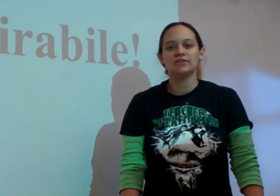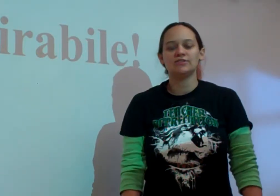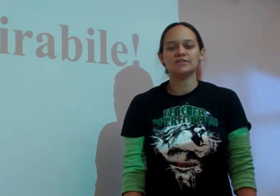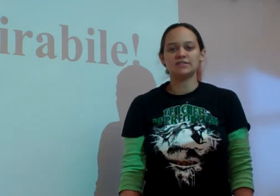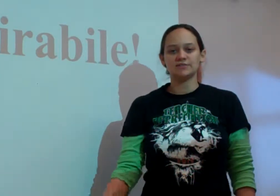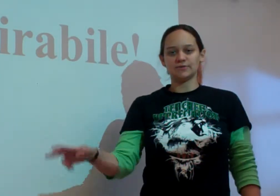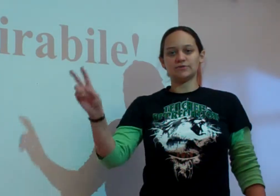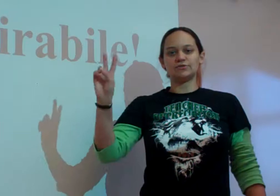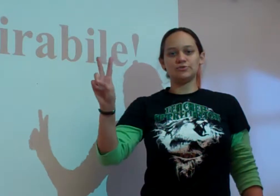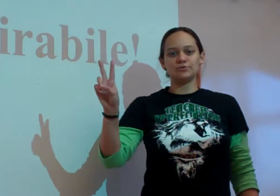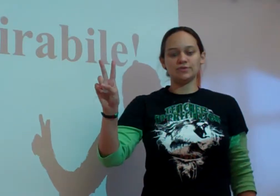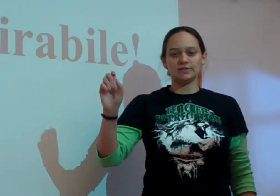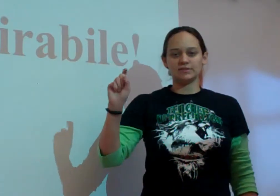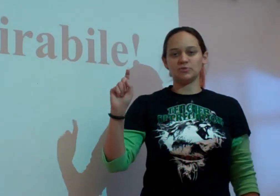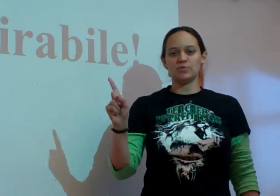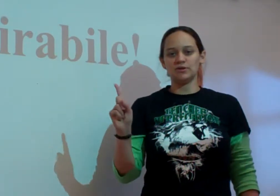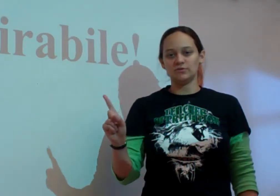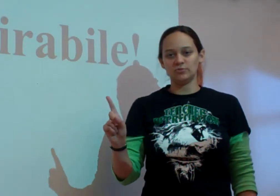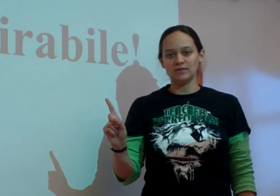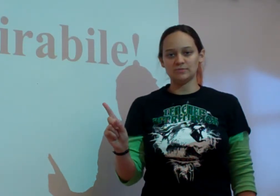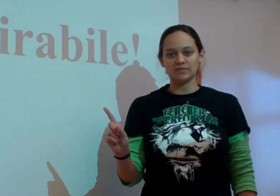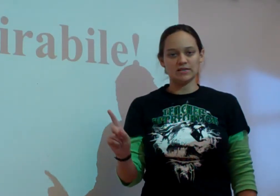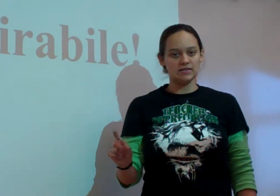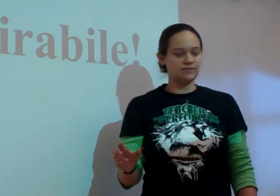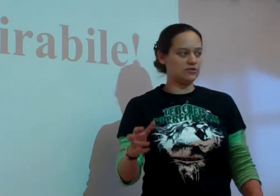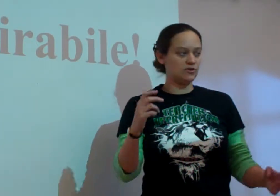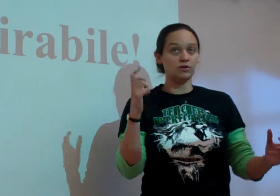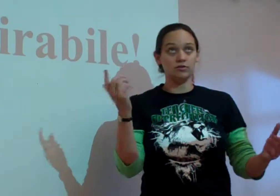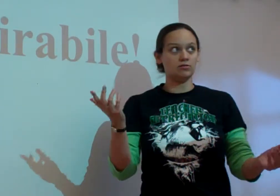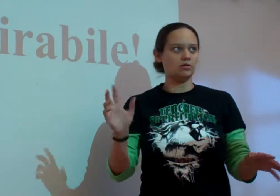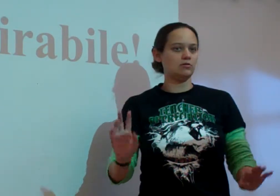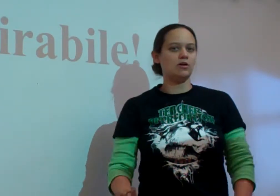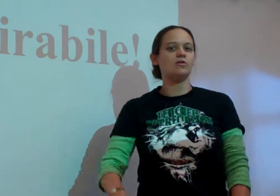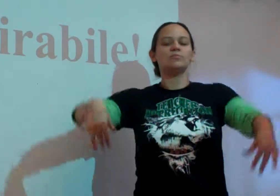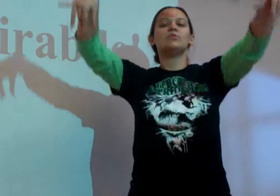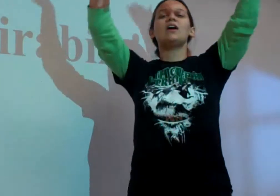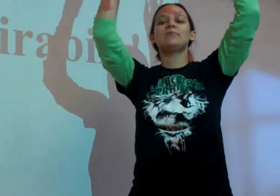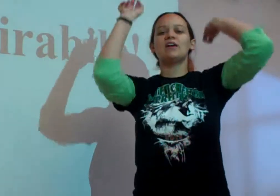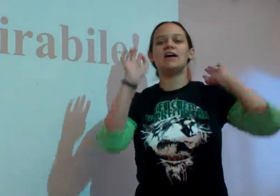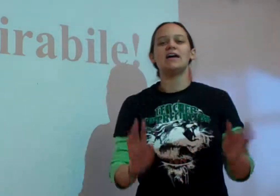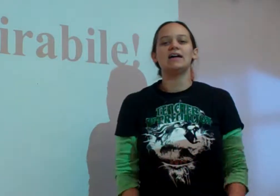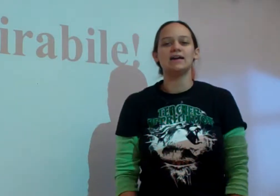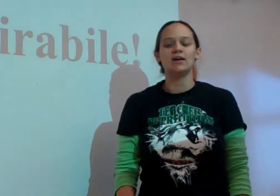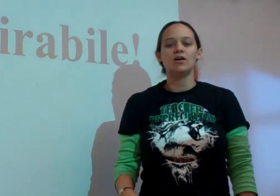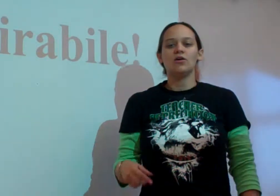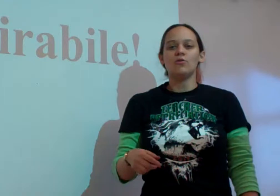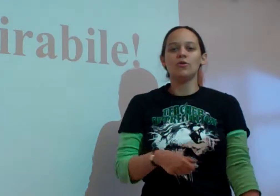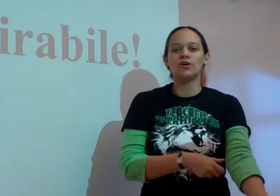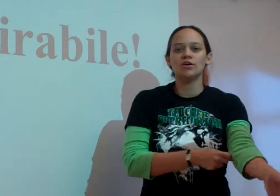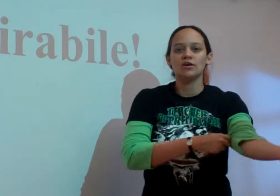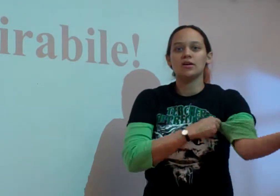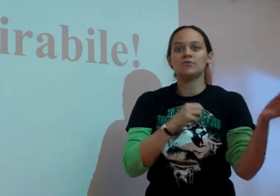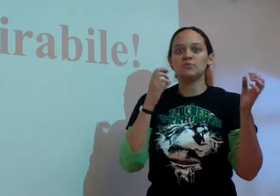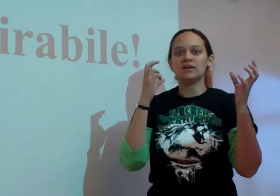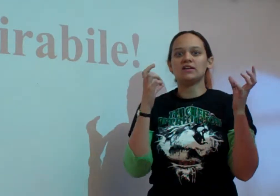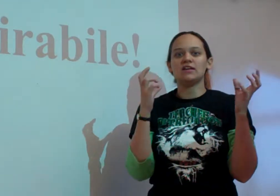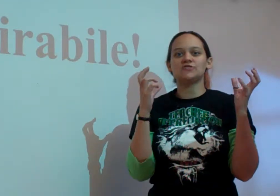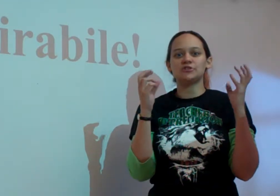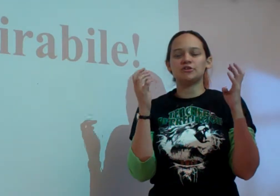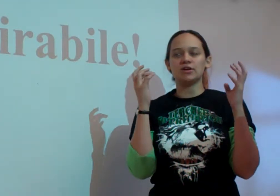This is for two things. Number one, if you make a mistake and then you go, oh, oh, oh, oh, mirabile! Mirabile! Or, if you make a connection and you're